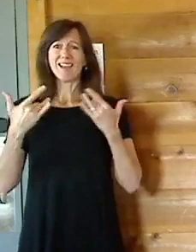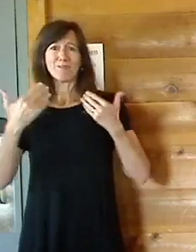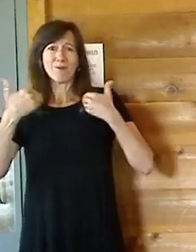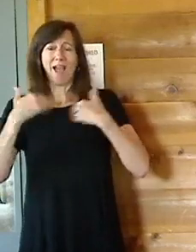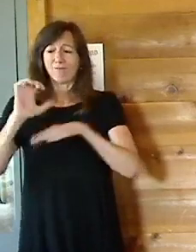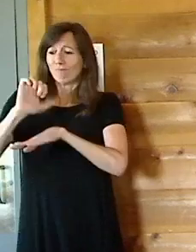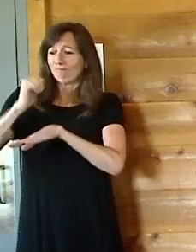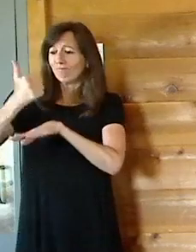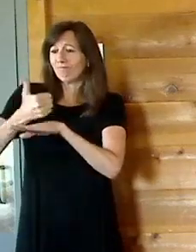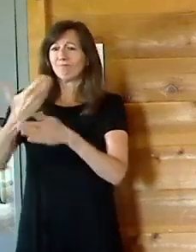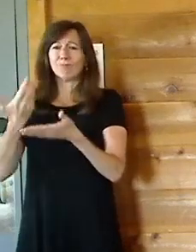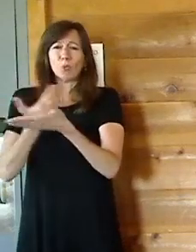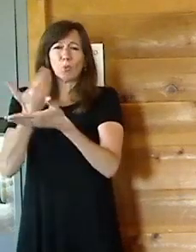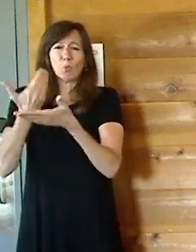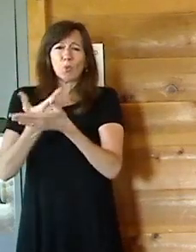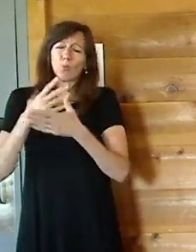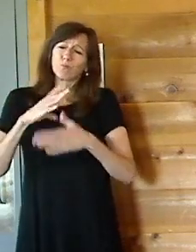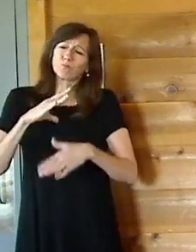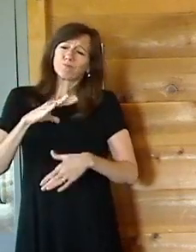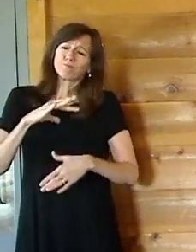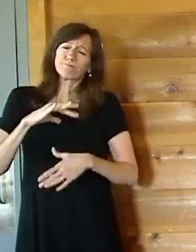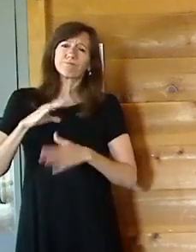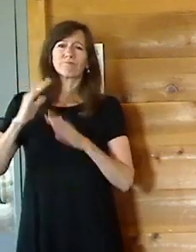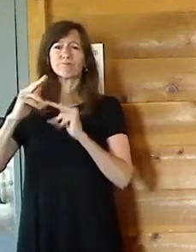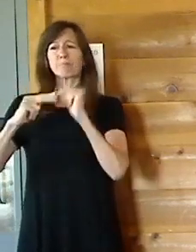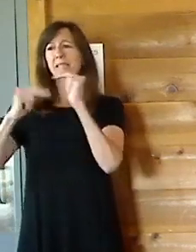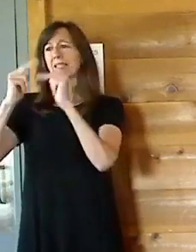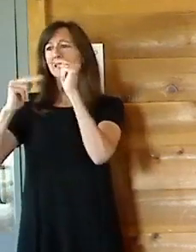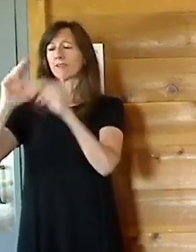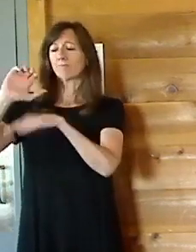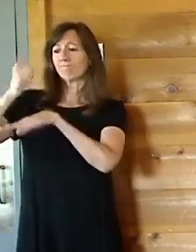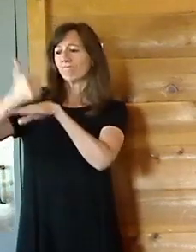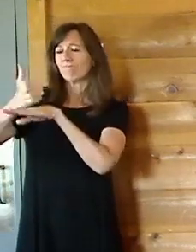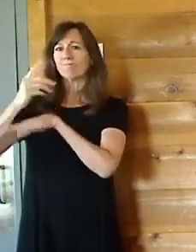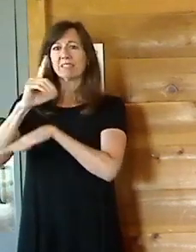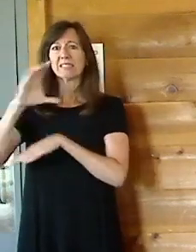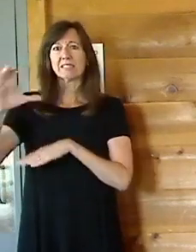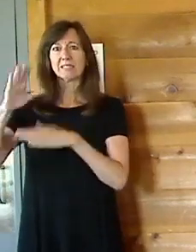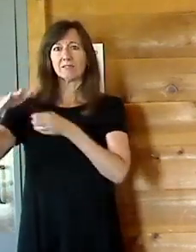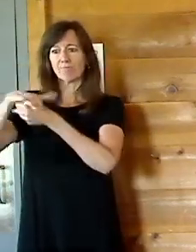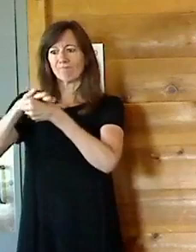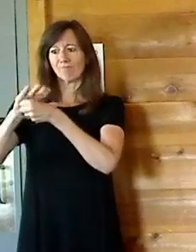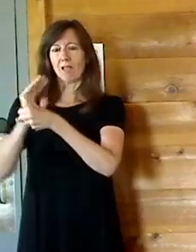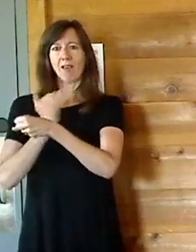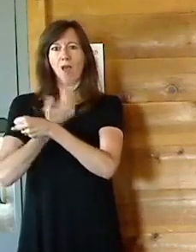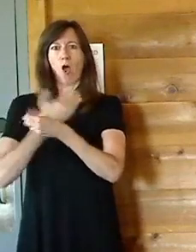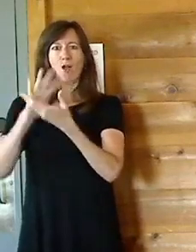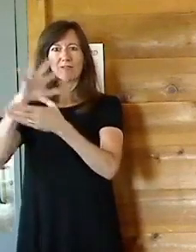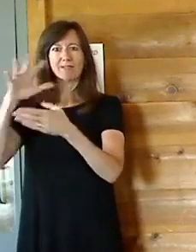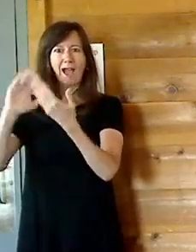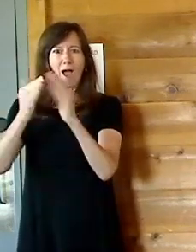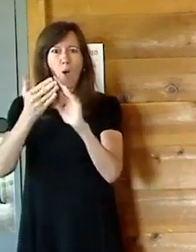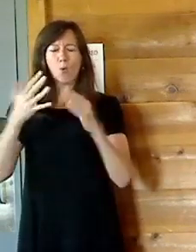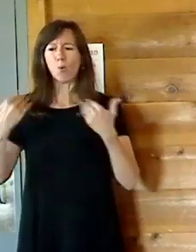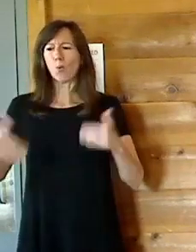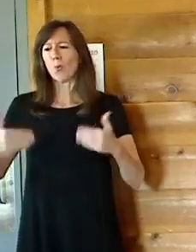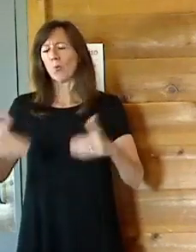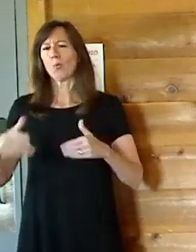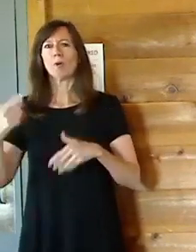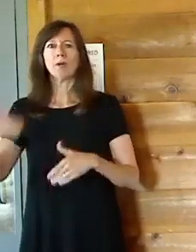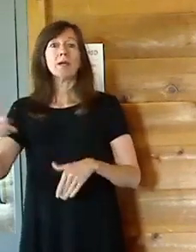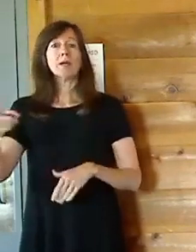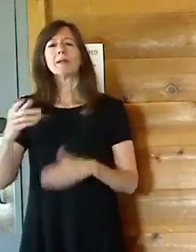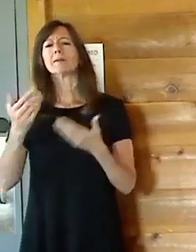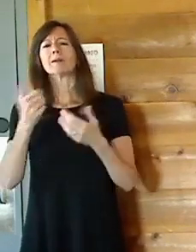impressive facility within our town boundaries. And this is not just a normal college institute, I would say. This is really